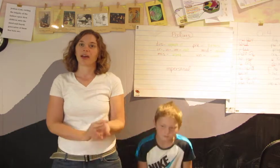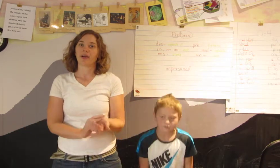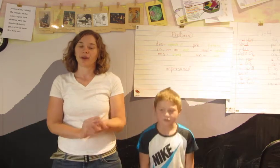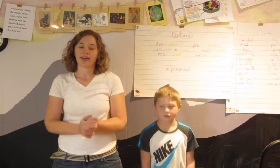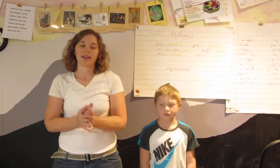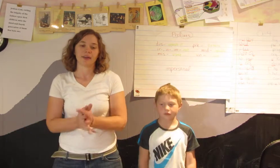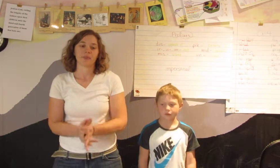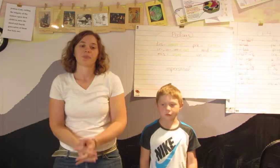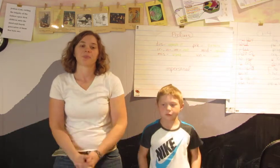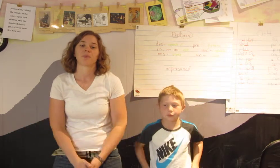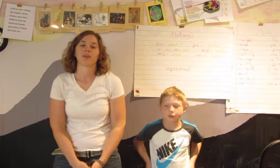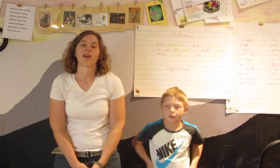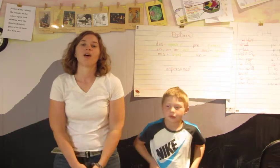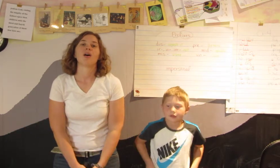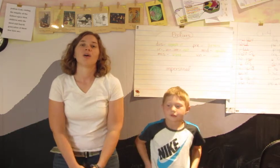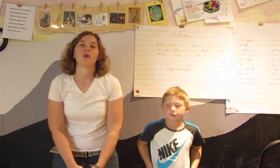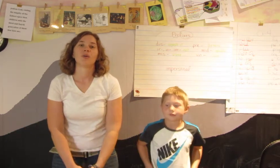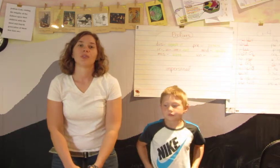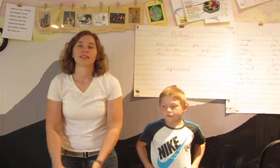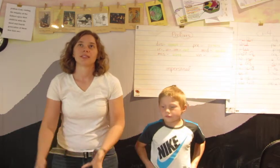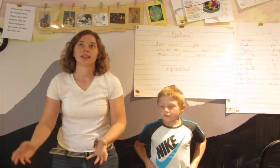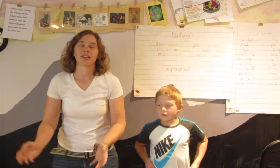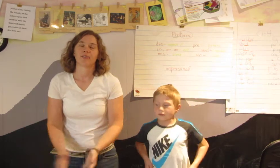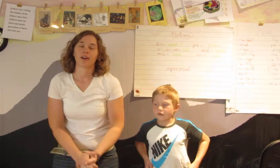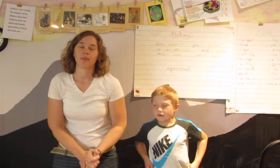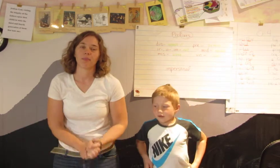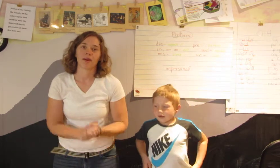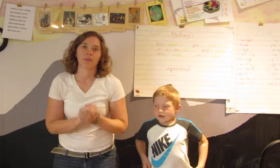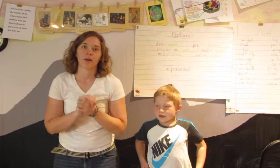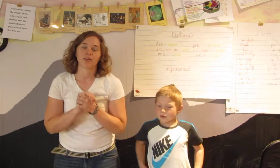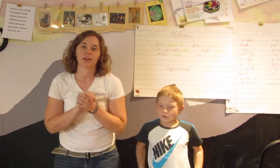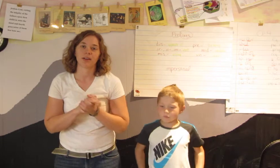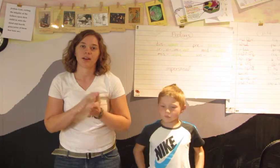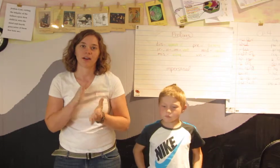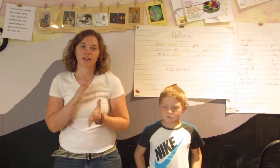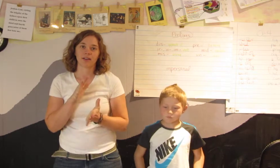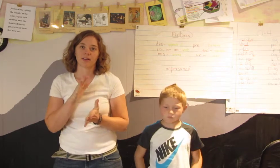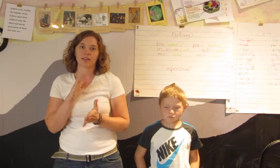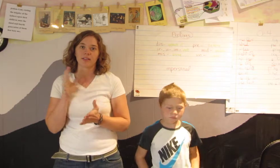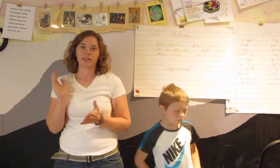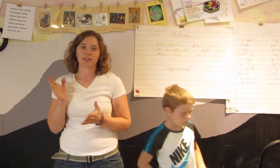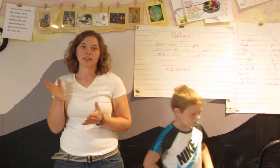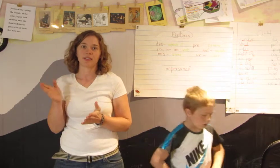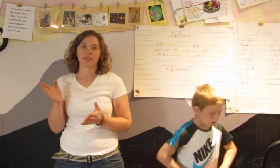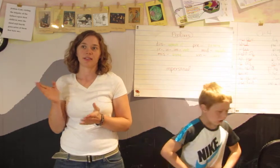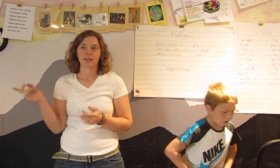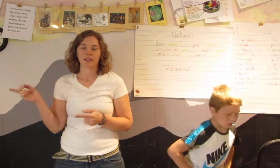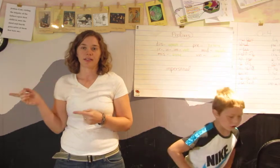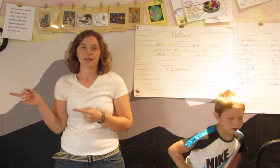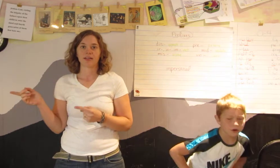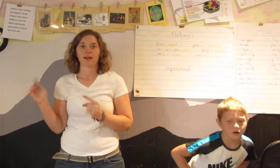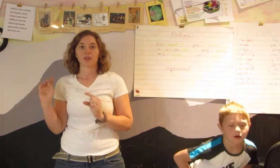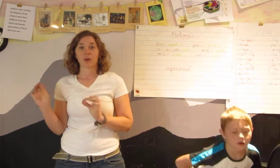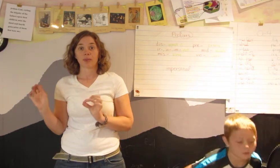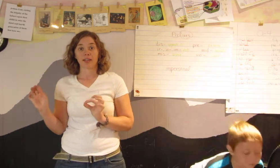a reindeer this is taken from I found it on CC connected on their website